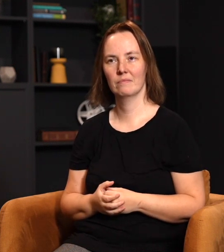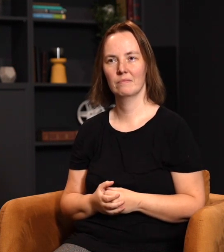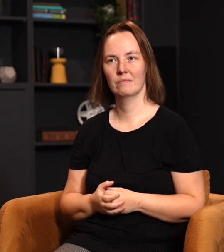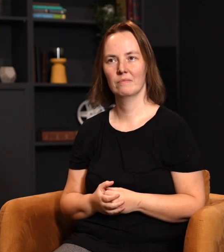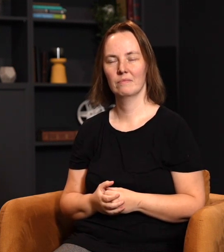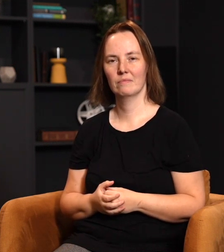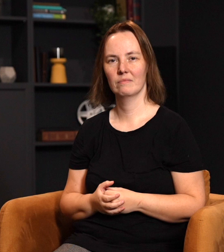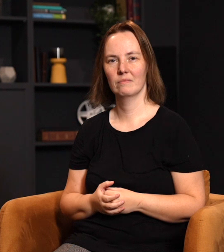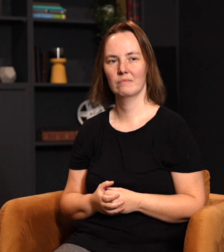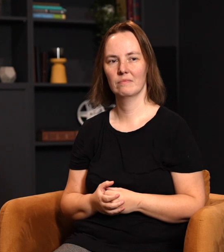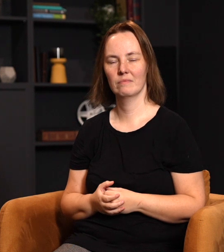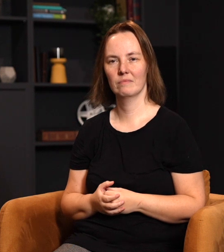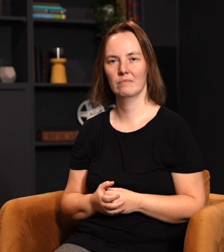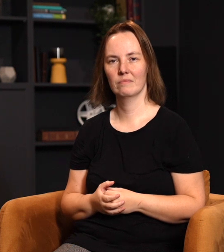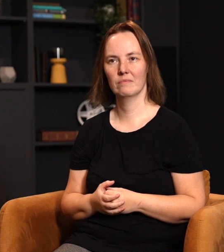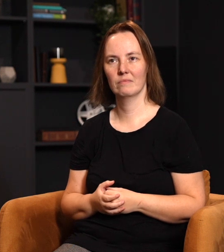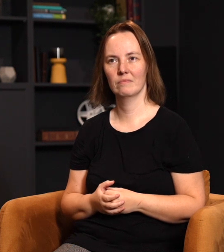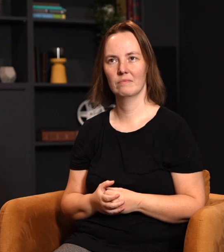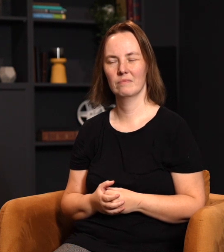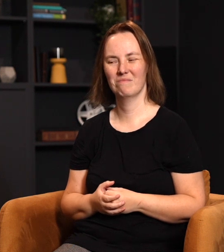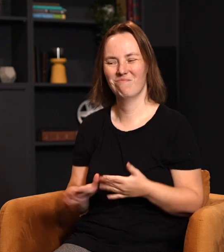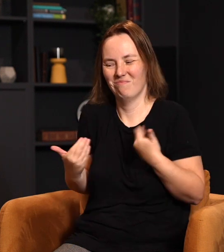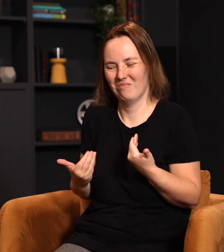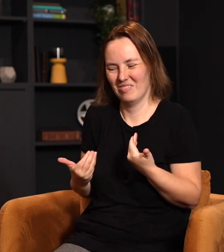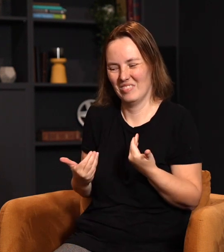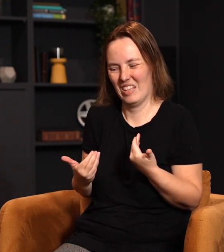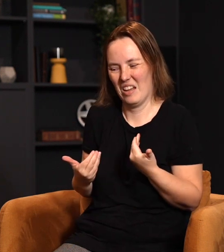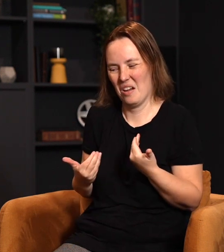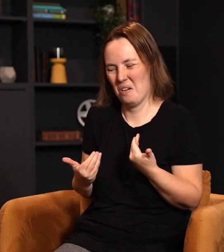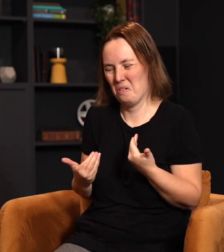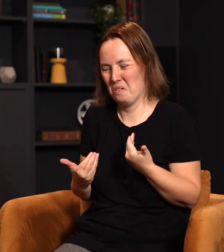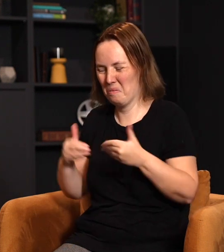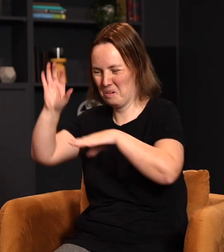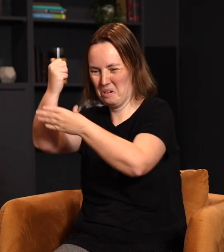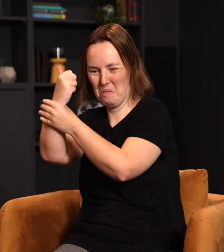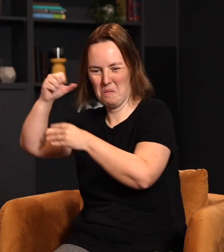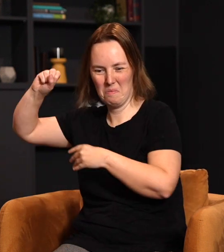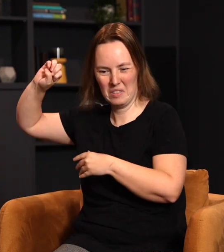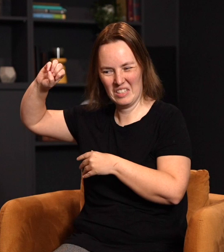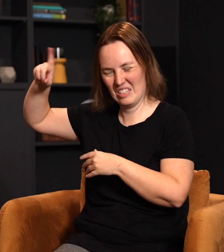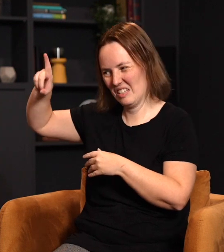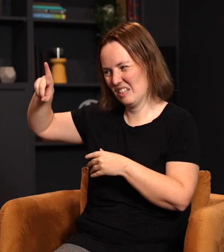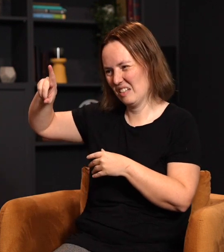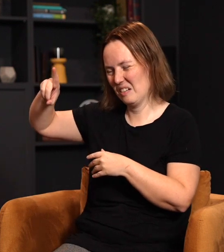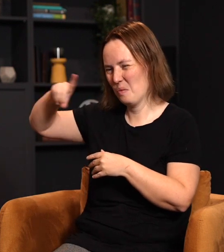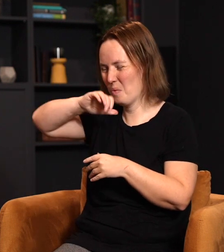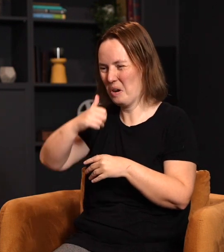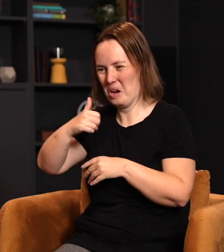Abraham's seed and heirs according to the promise. Now, you wonder, how can we be Abraham's seed? Biologically, we're